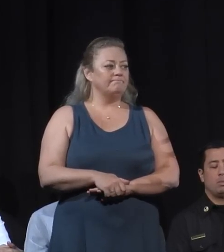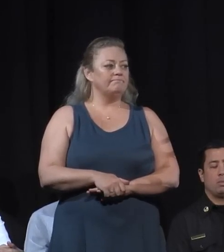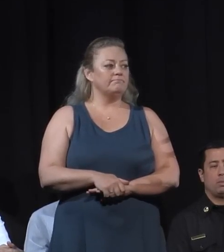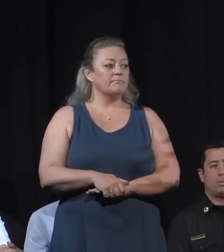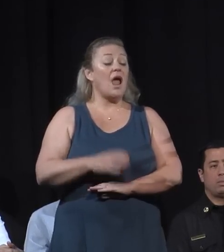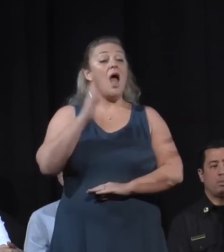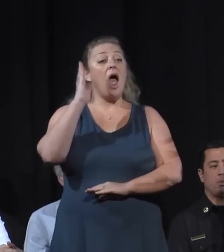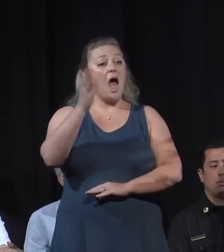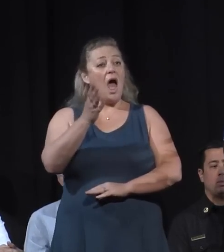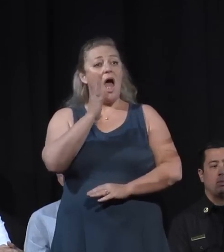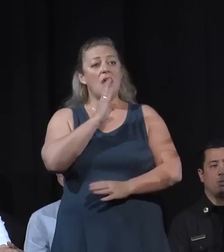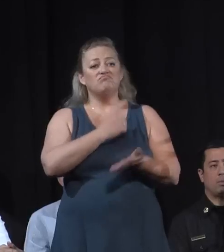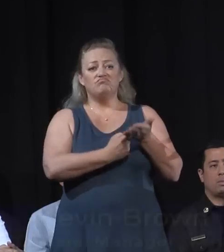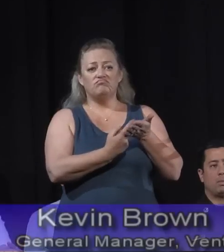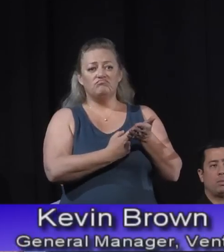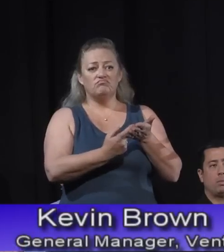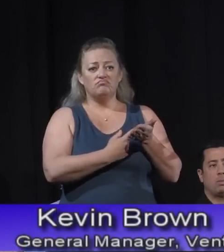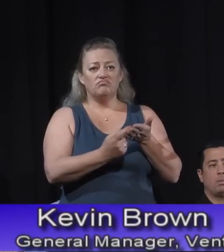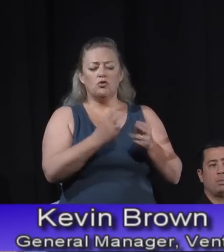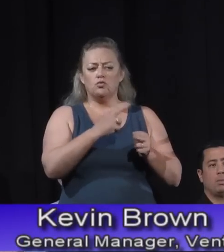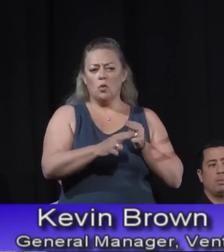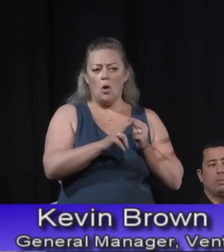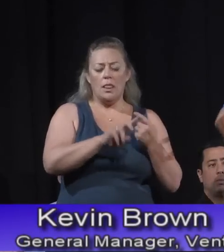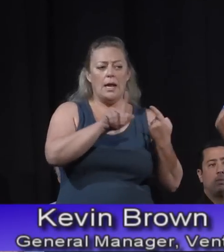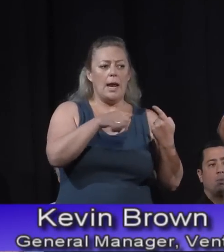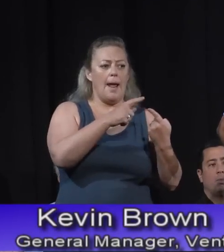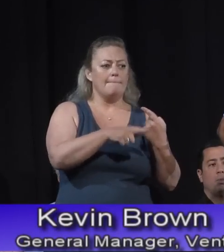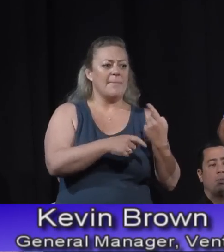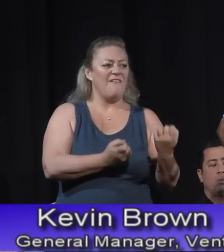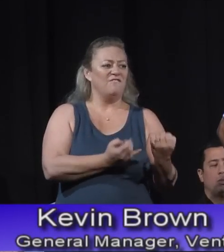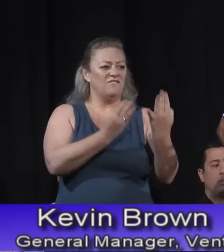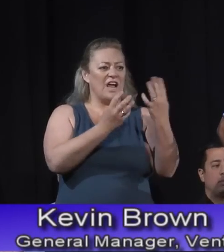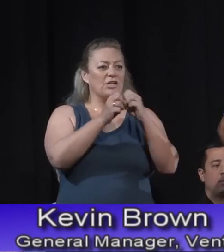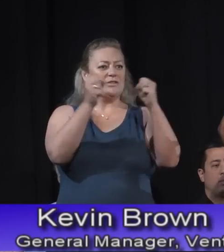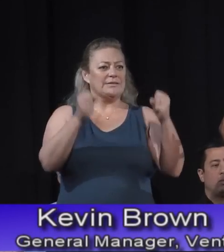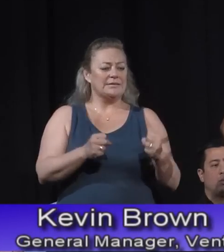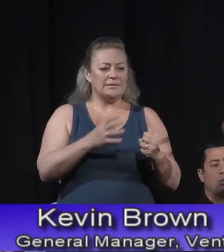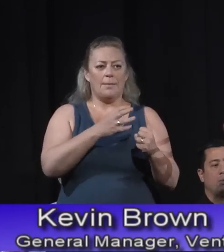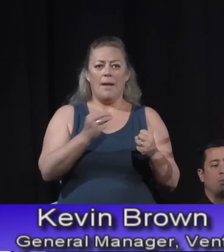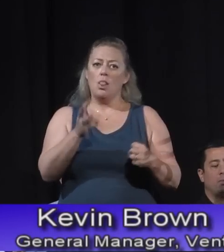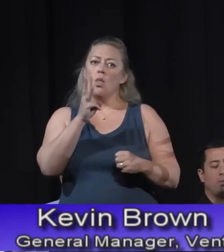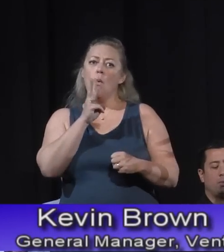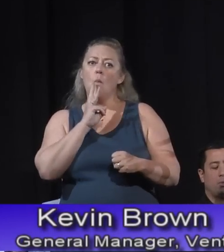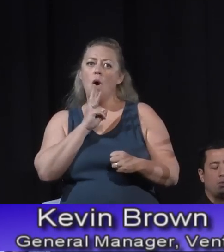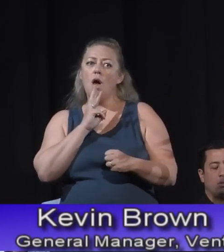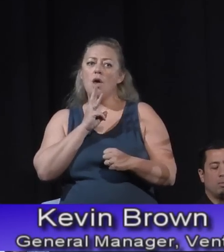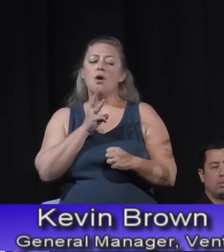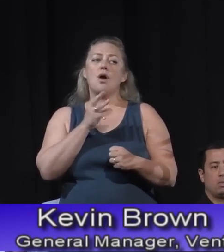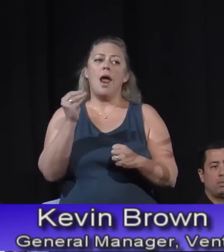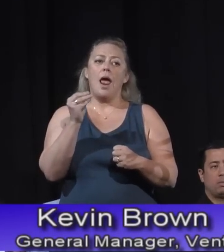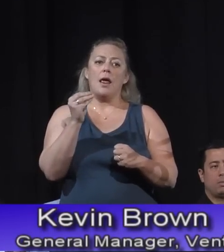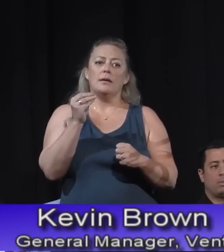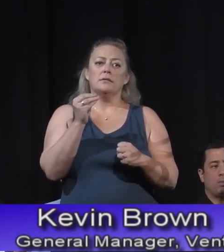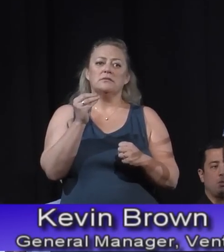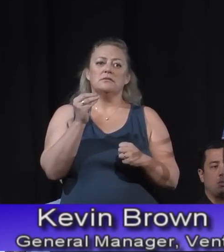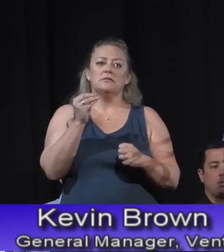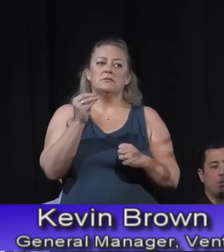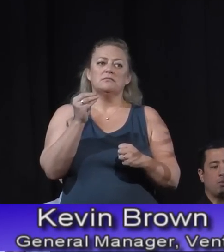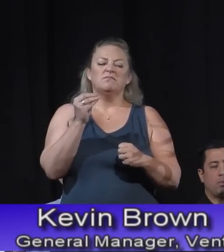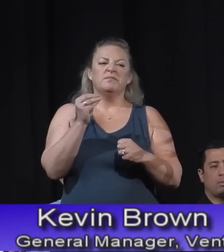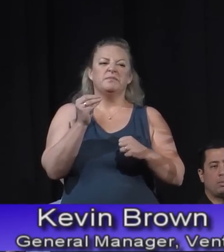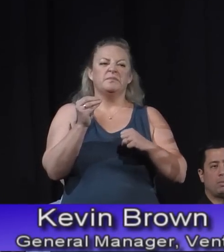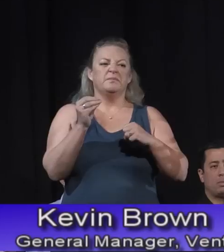I'm going to talk briefly about the fire system and the boil order during the fire event and our water system and wastewater system. During the event,